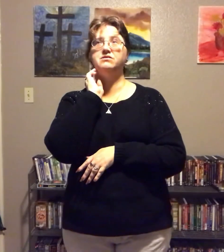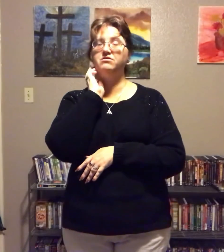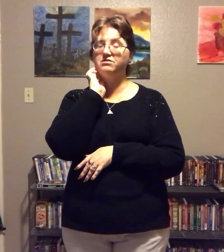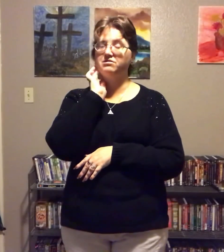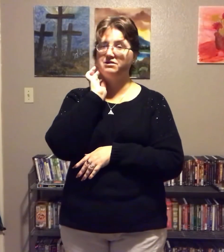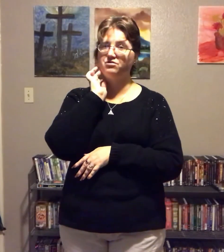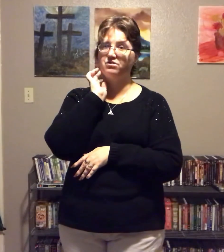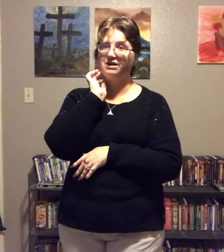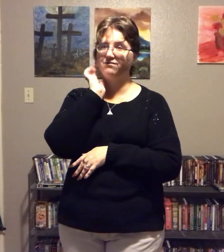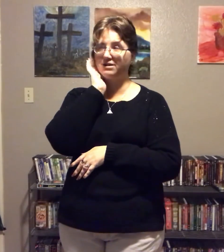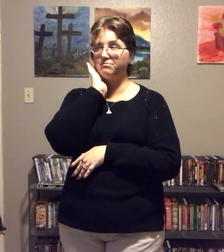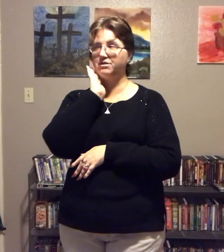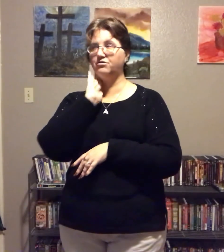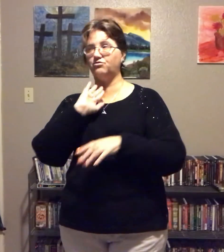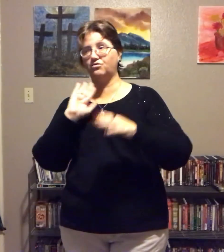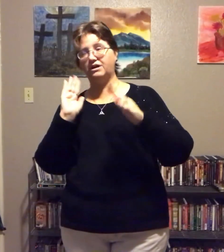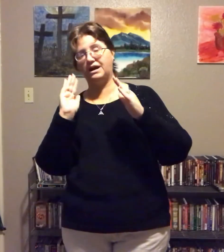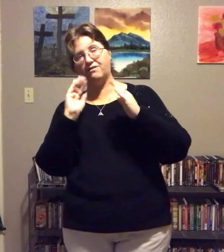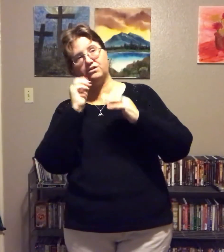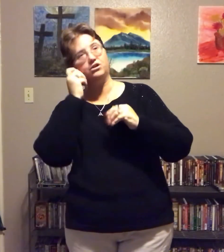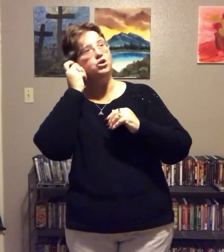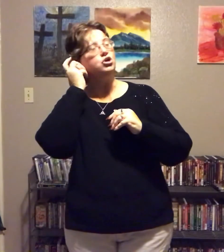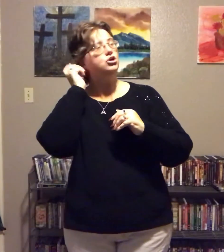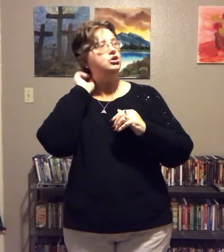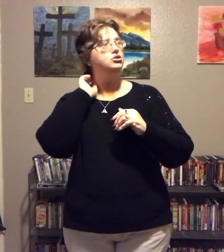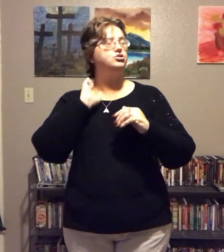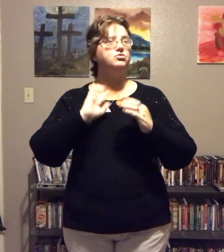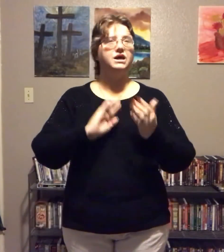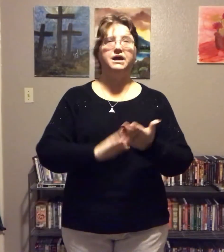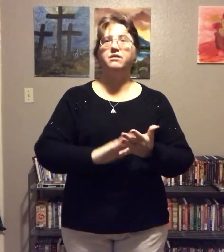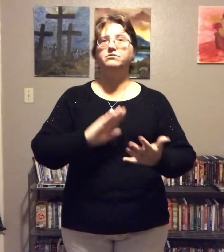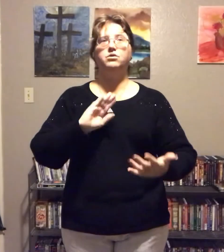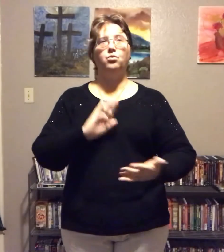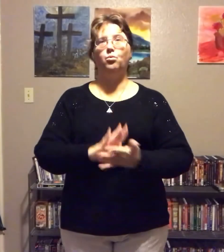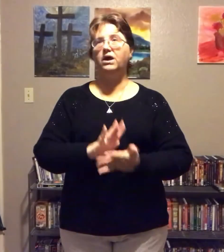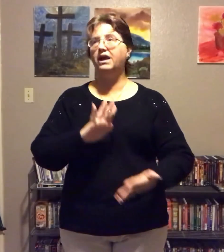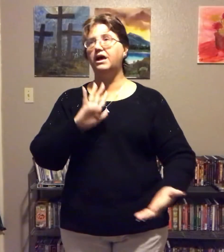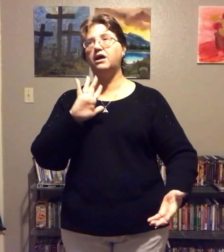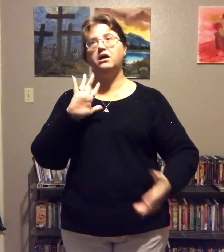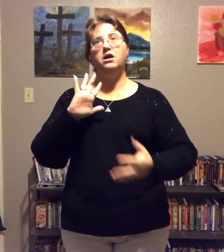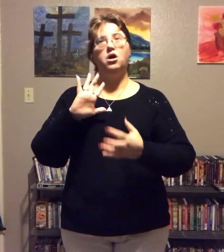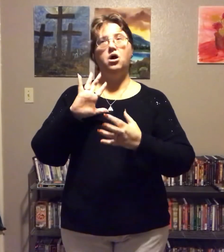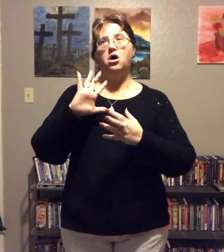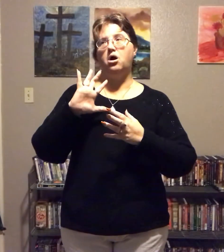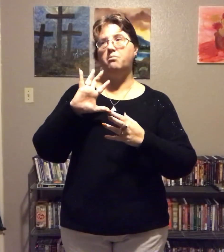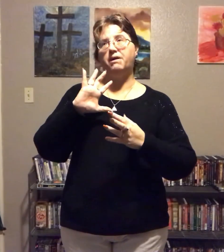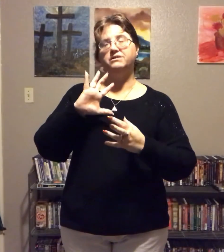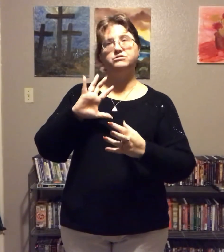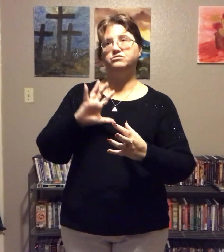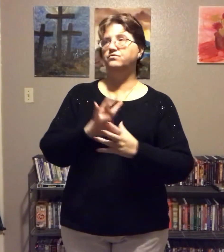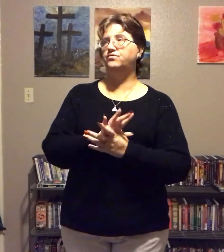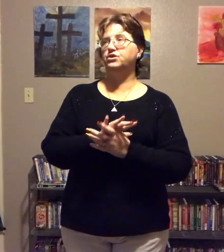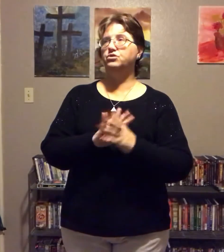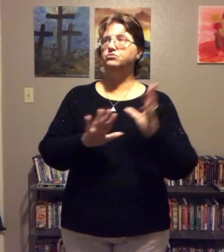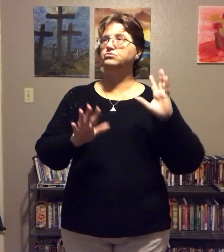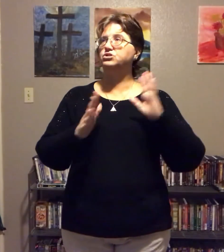Seriously enjoy life again. Because you're not having to count, weigh, buy certain foods,